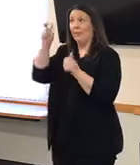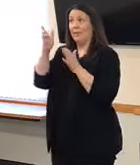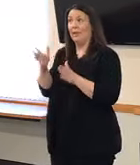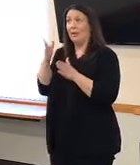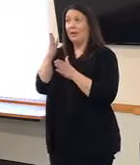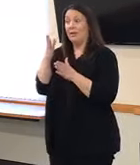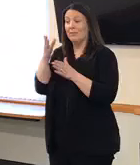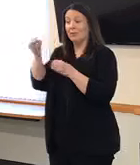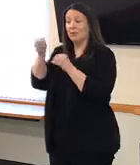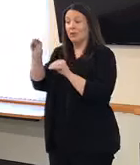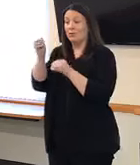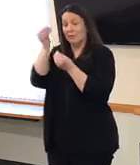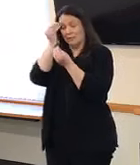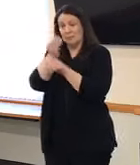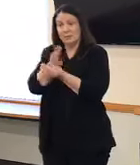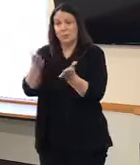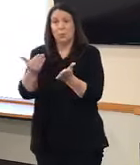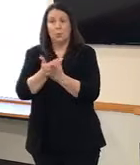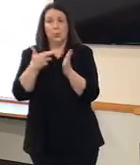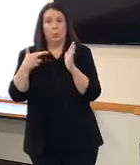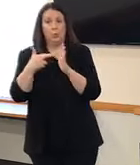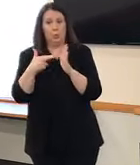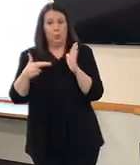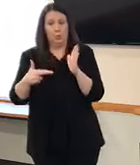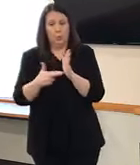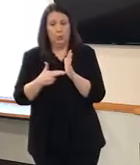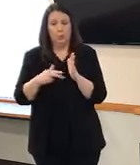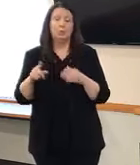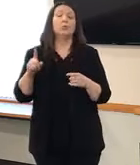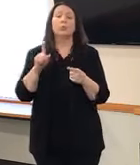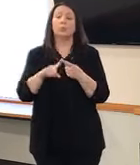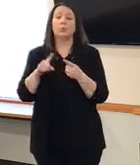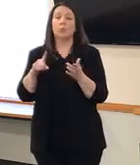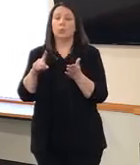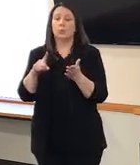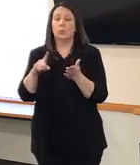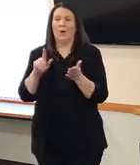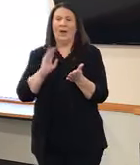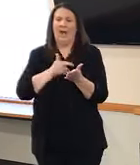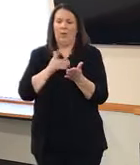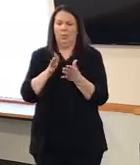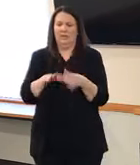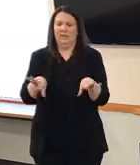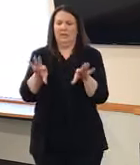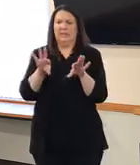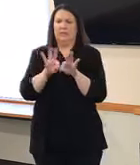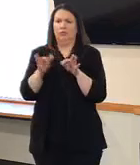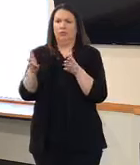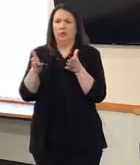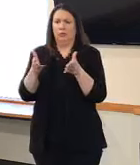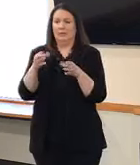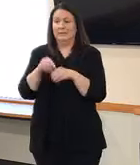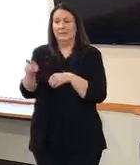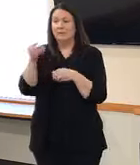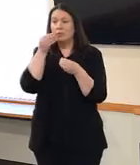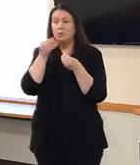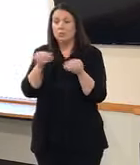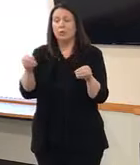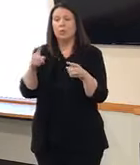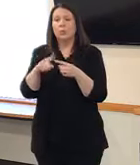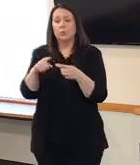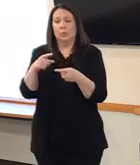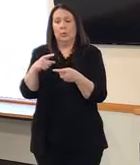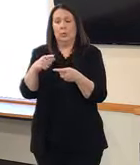grocery store guidance to our essential services that are our grocery stores and obtaining ways to create additional prevention